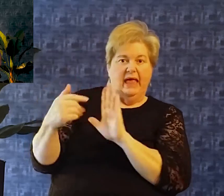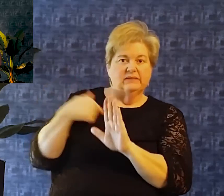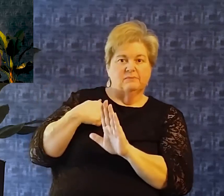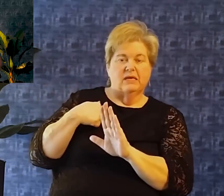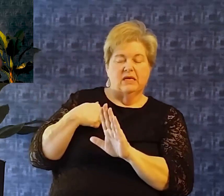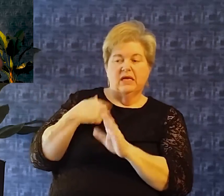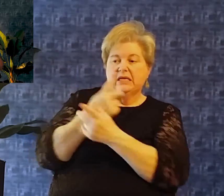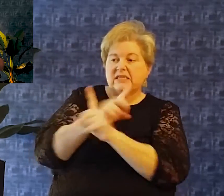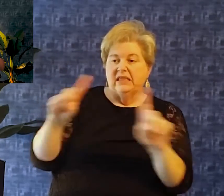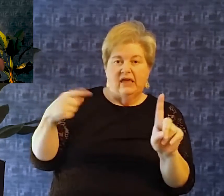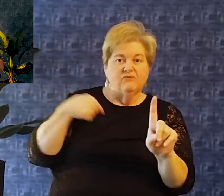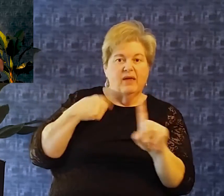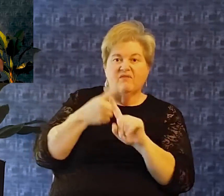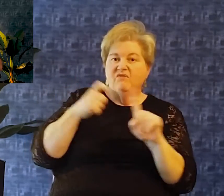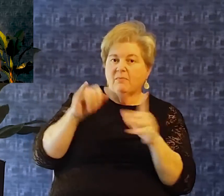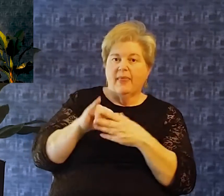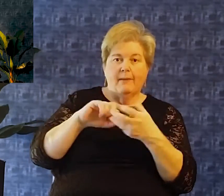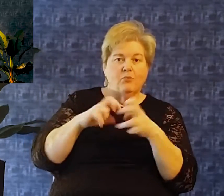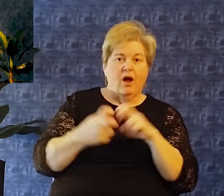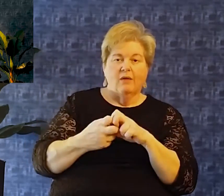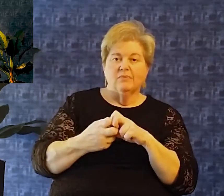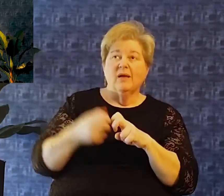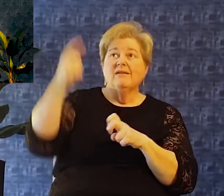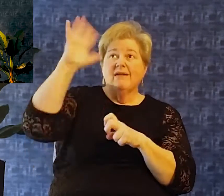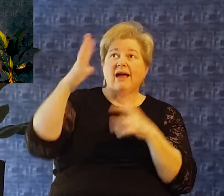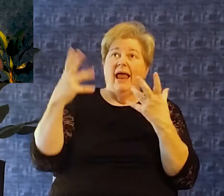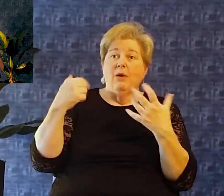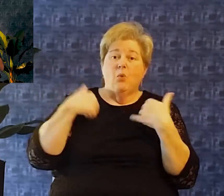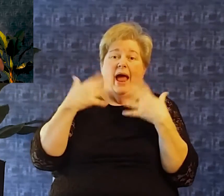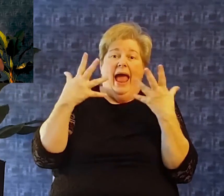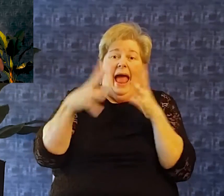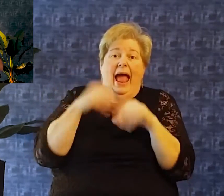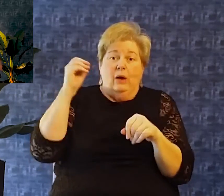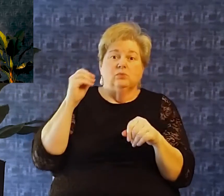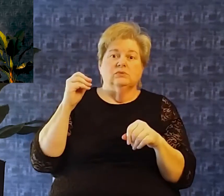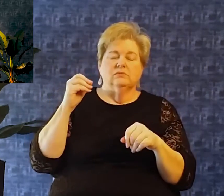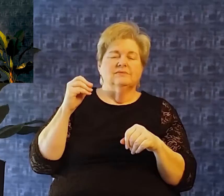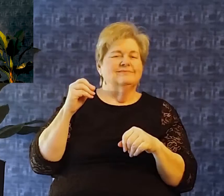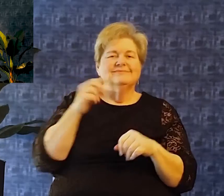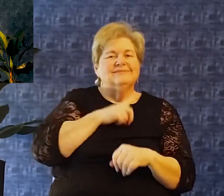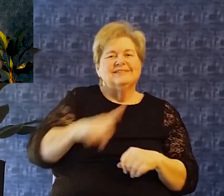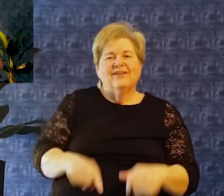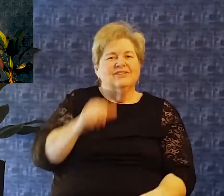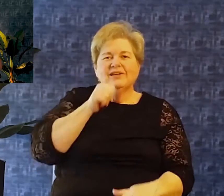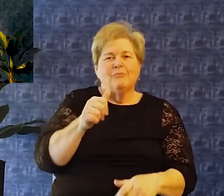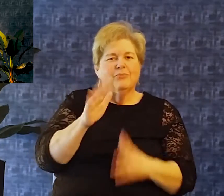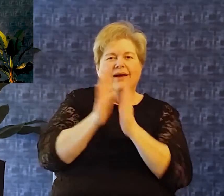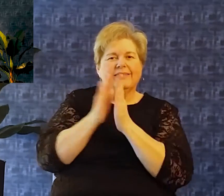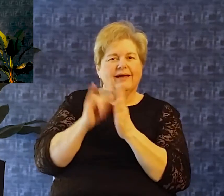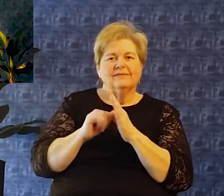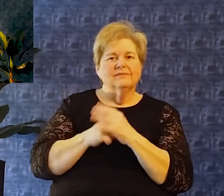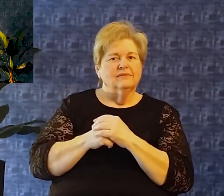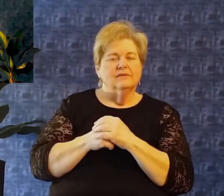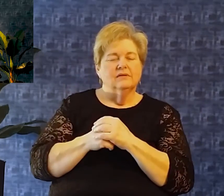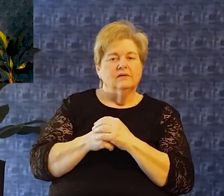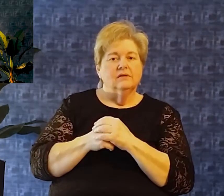this hardship Deliver me from this crisis god. I just want out. That's not what david prays for